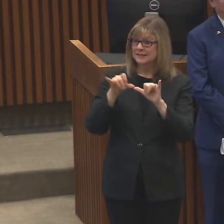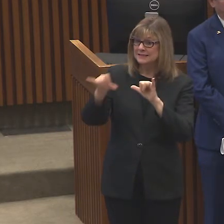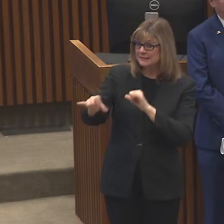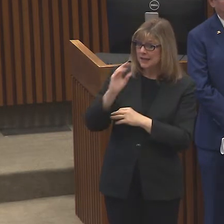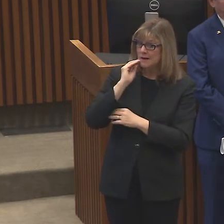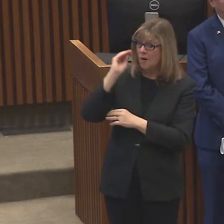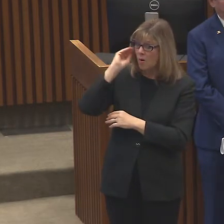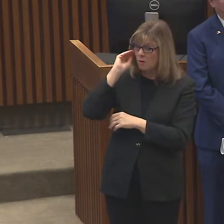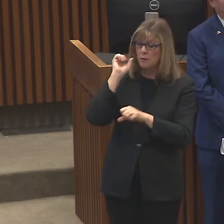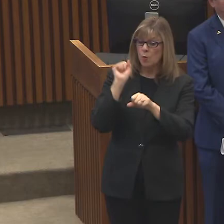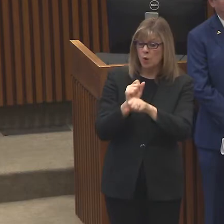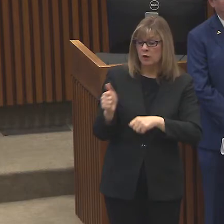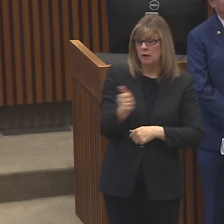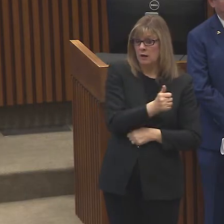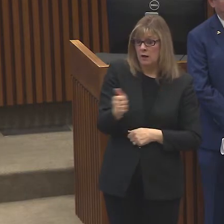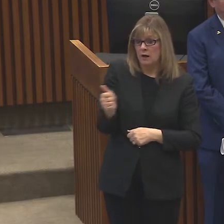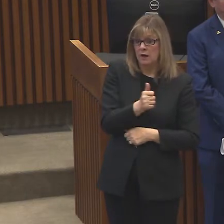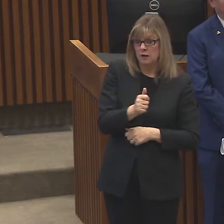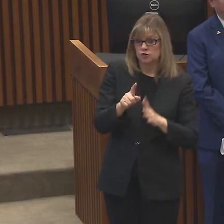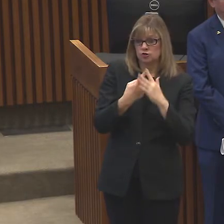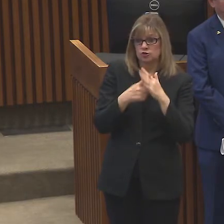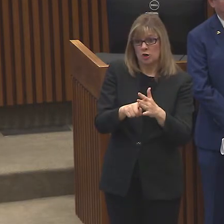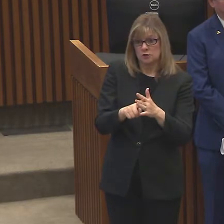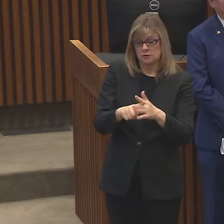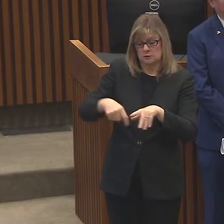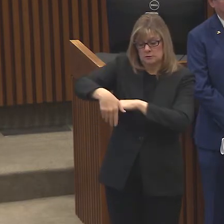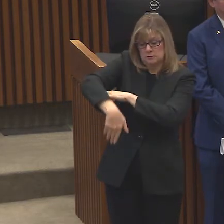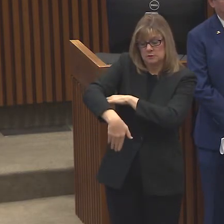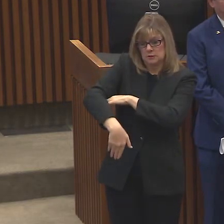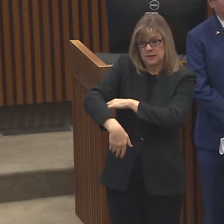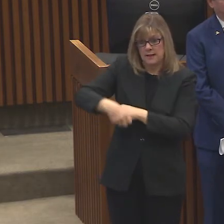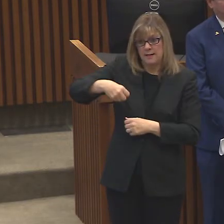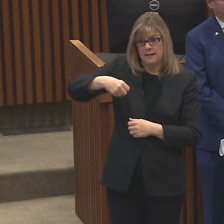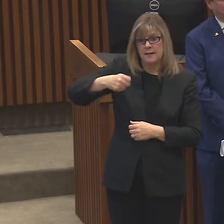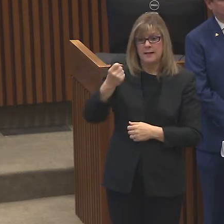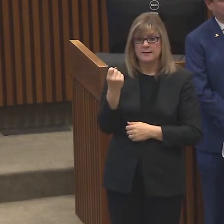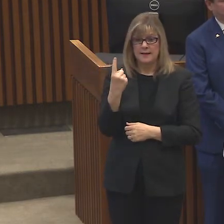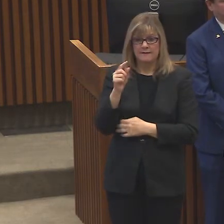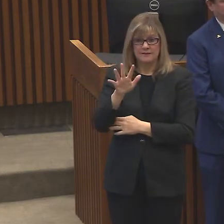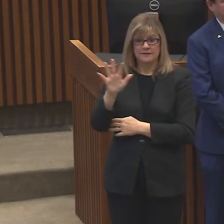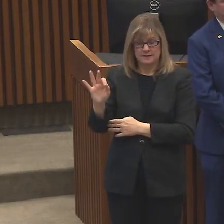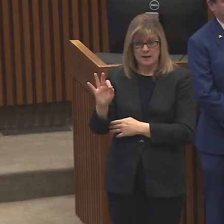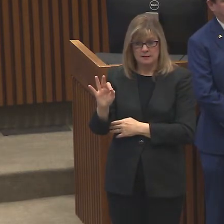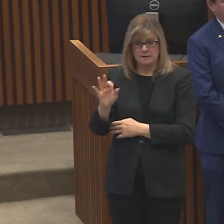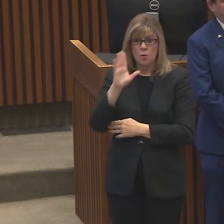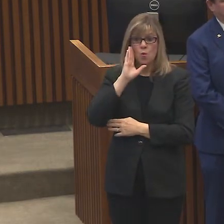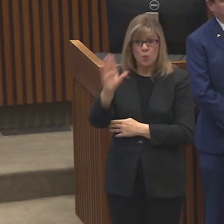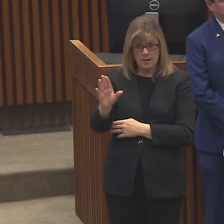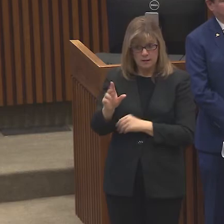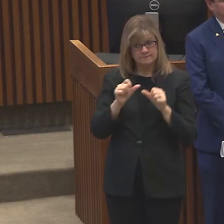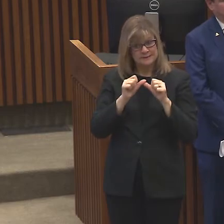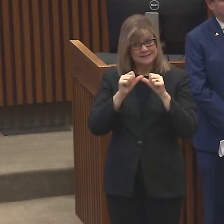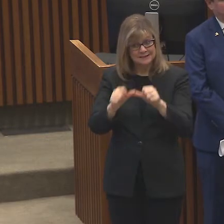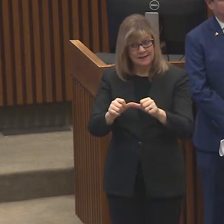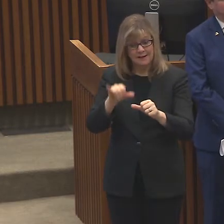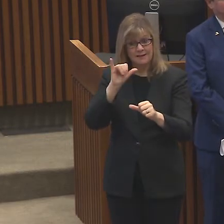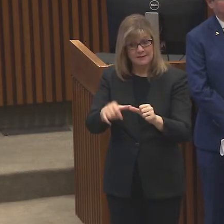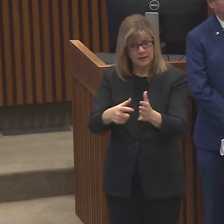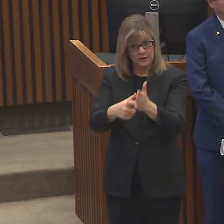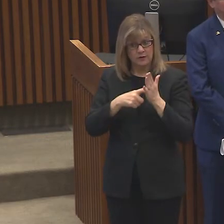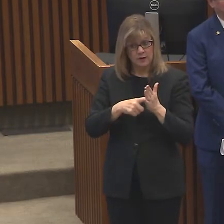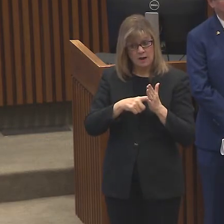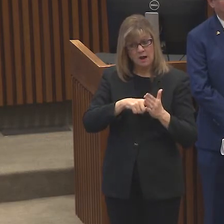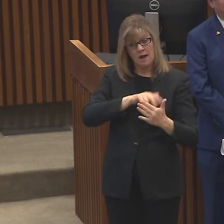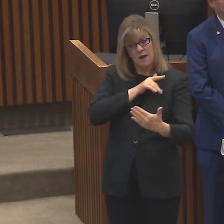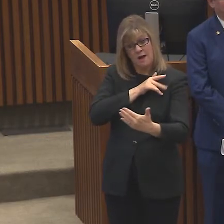order goes into effect at 11 59 tonight and stays in place in conjunction with the governor's order